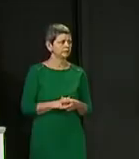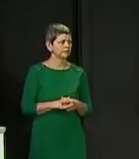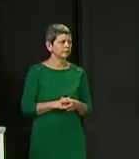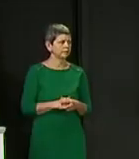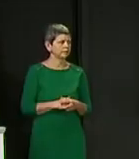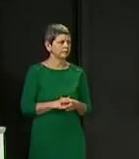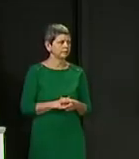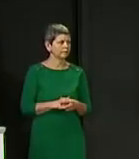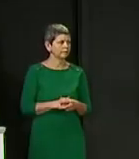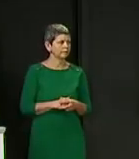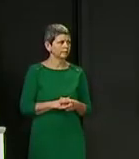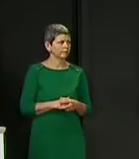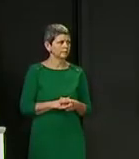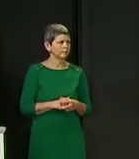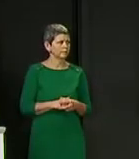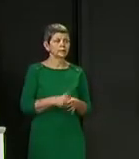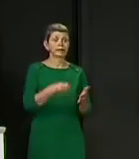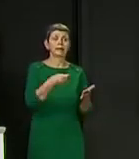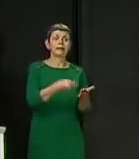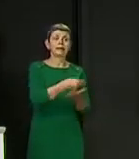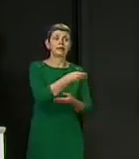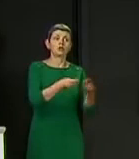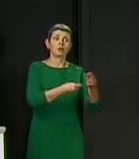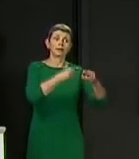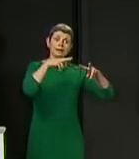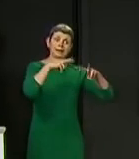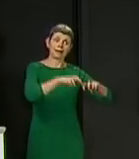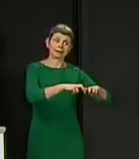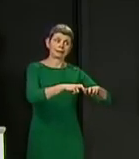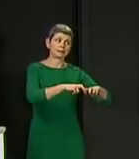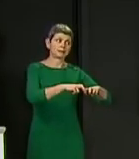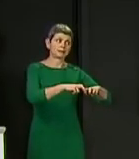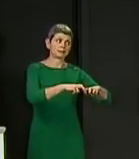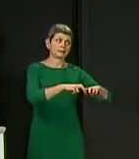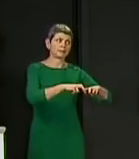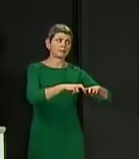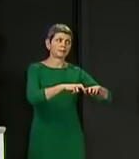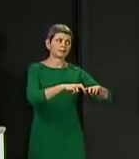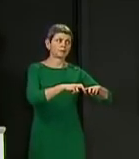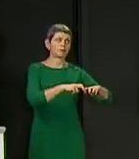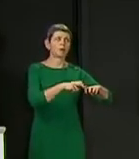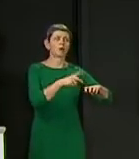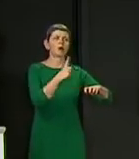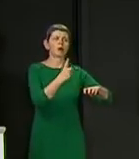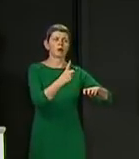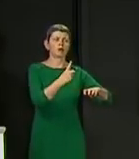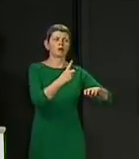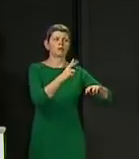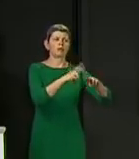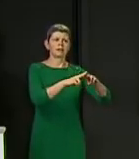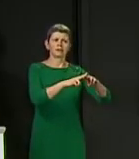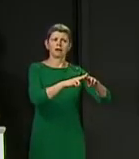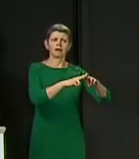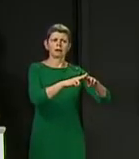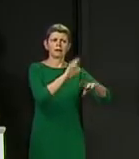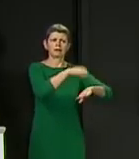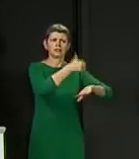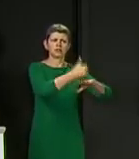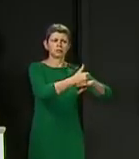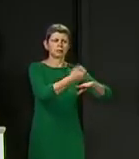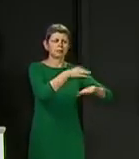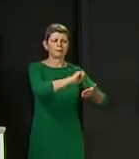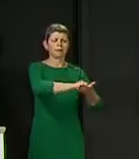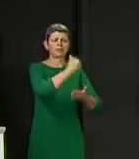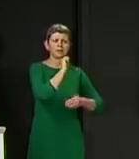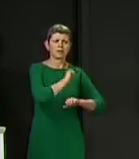Hi, First Minister. On the economic analysis, Fraser Valender Institute also published their own analysis today, and it pointed out that the faster